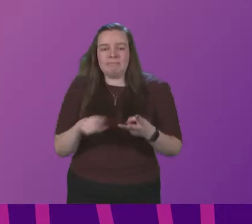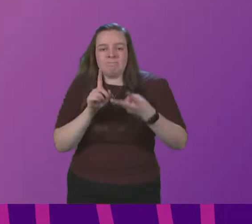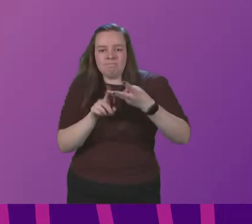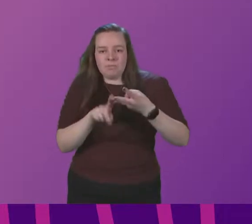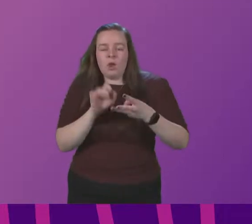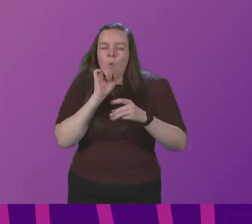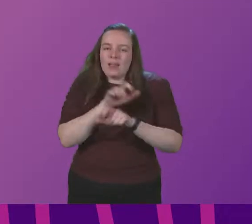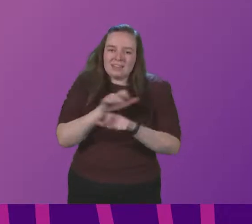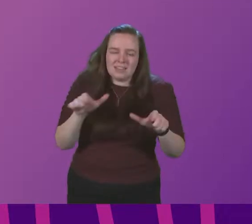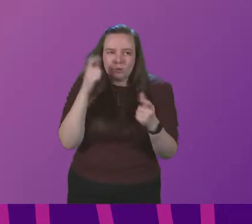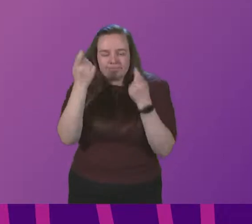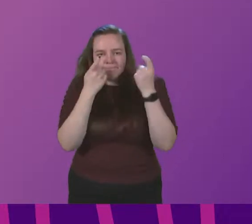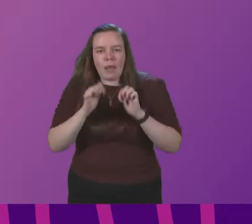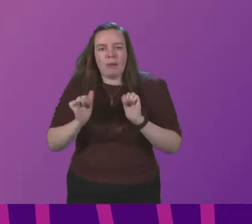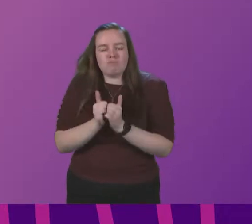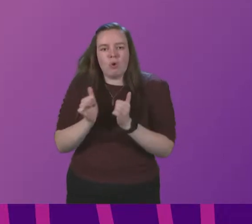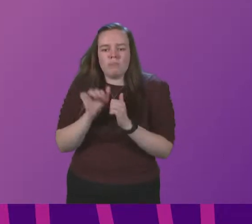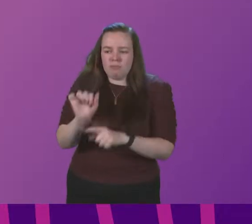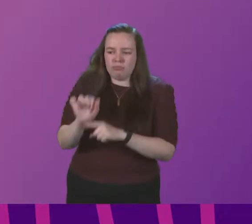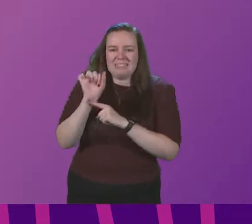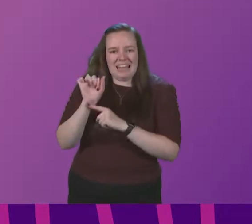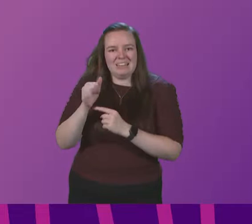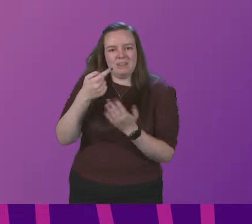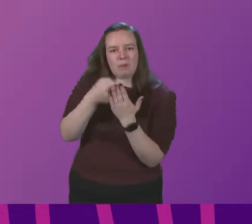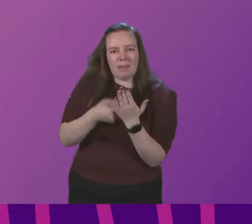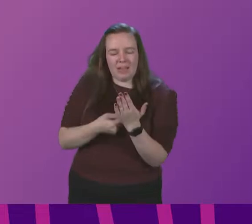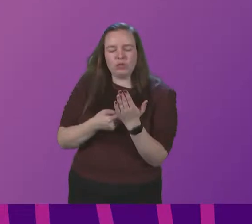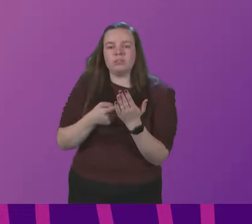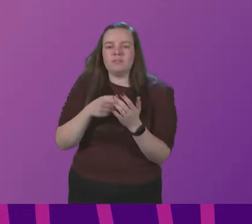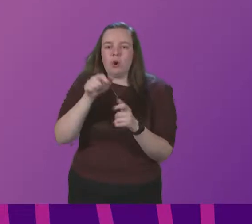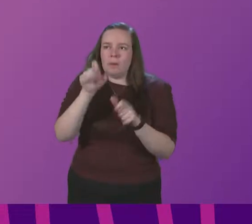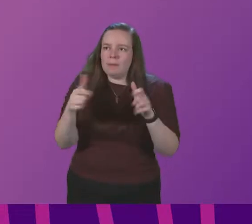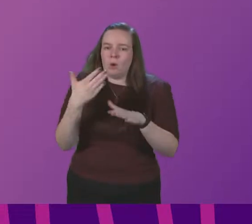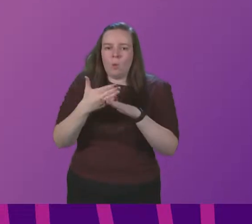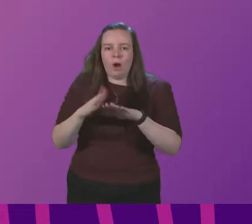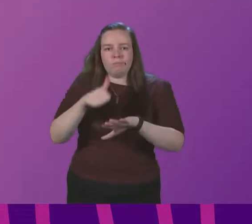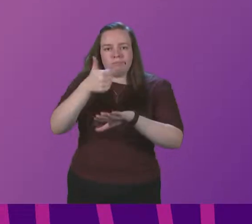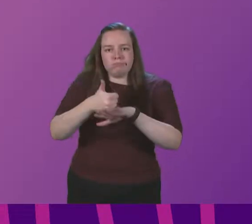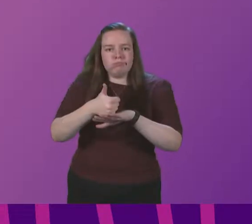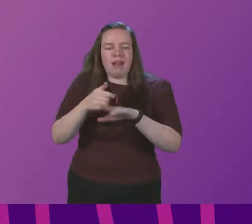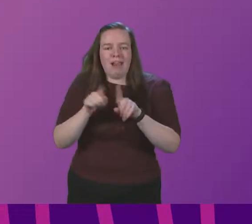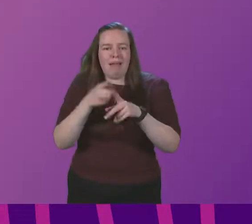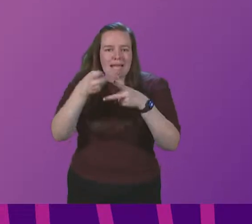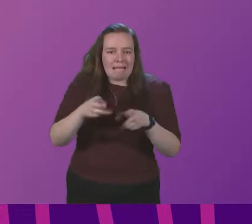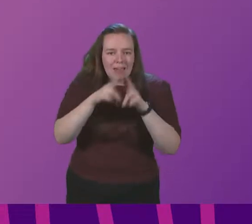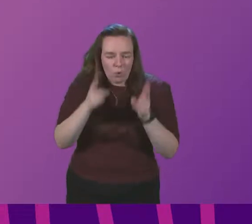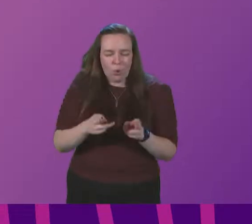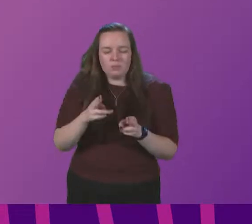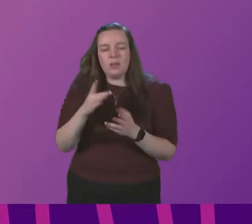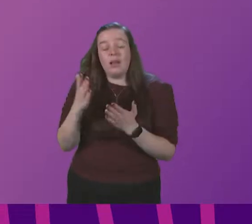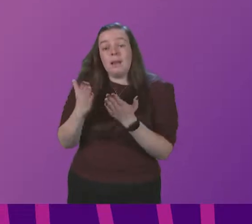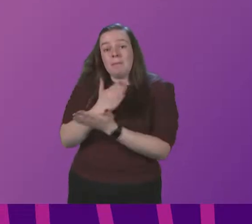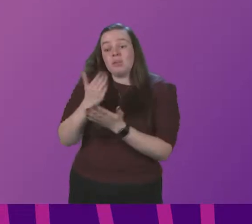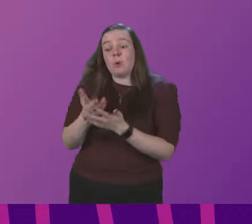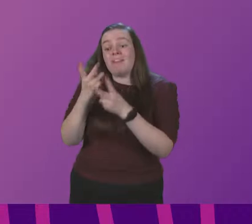will continue to consider appropriate protective measures for people in institutional settings, such as care homes, while ensuring that